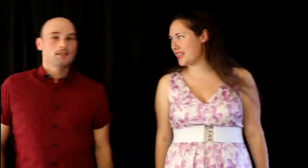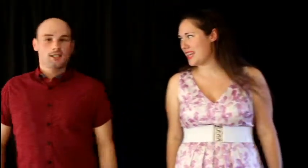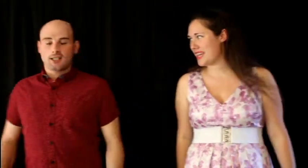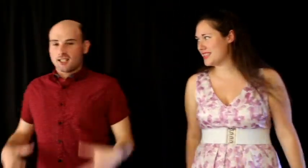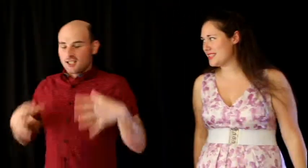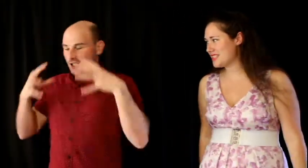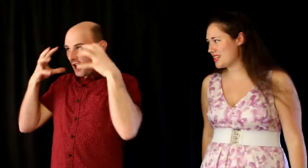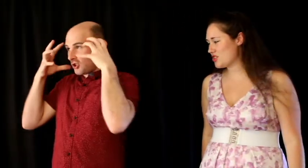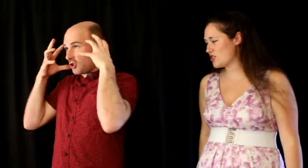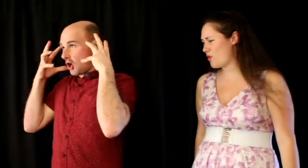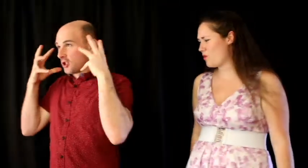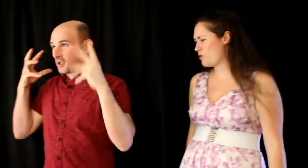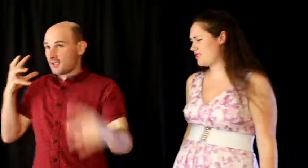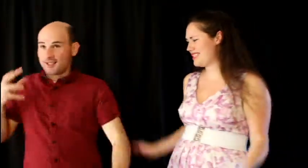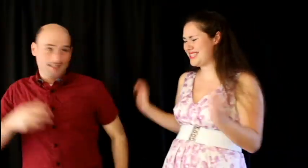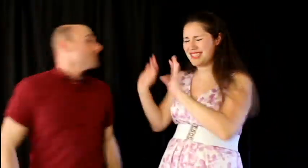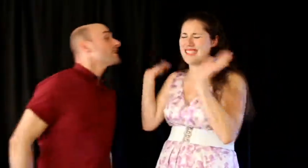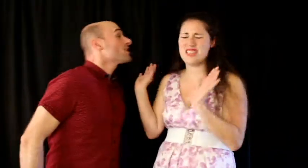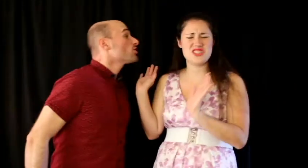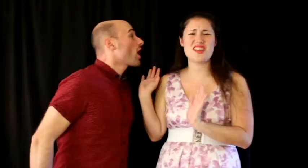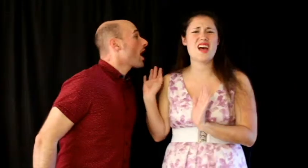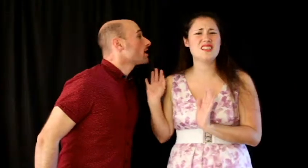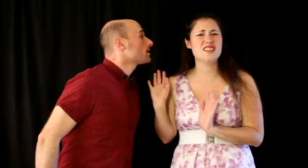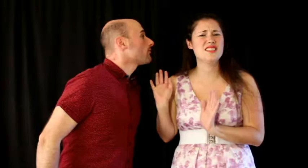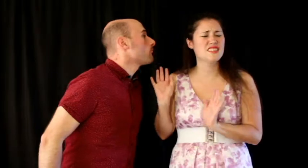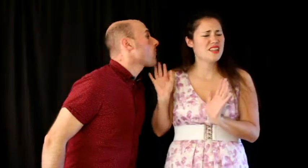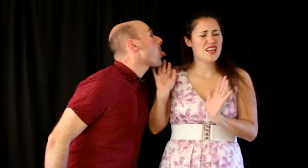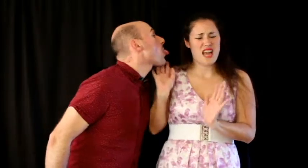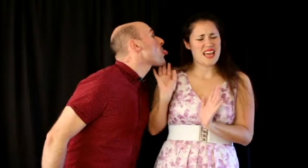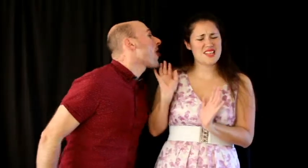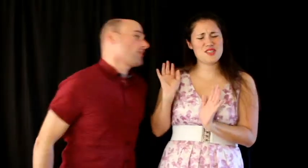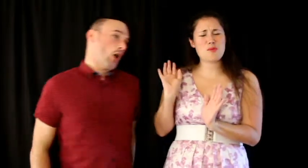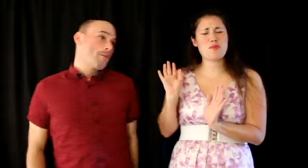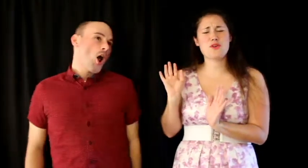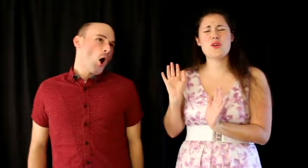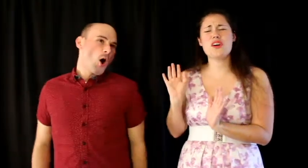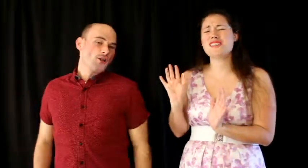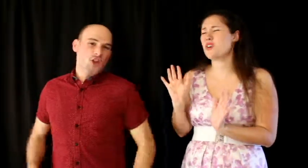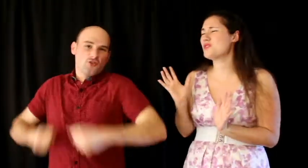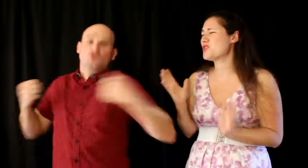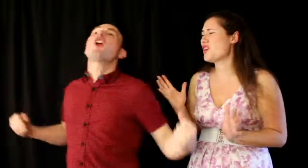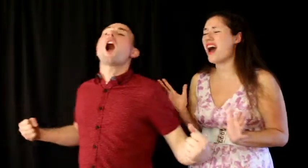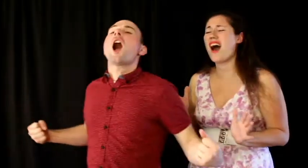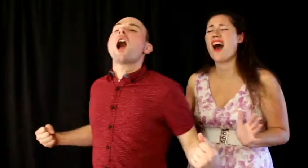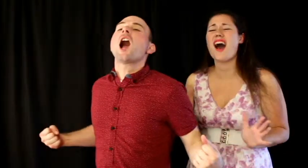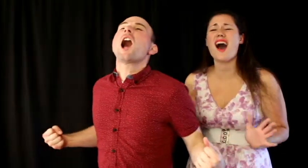In such total detestation. It's so pure, so strong.